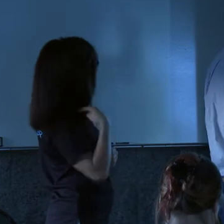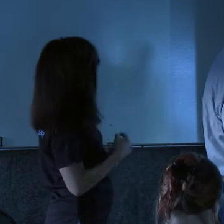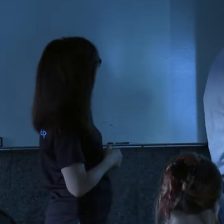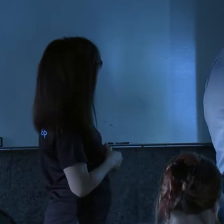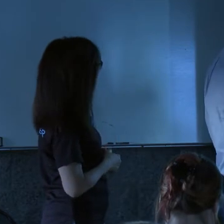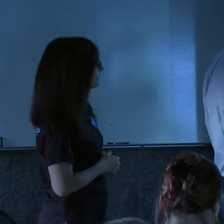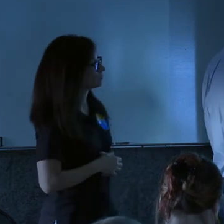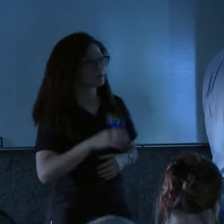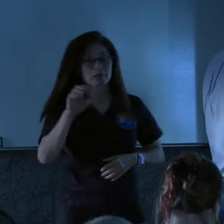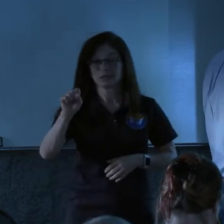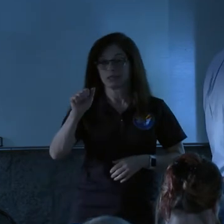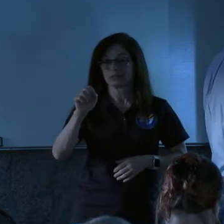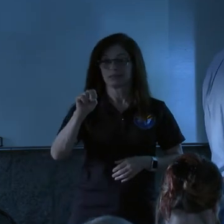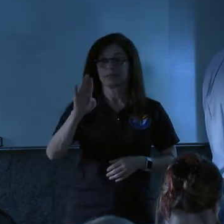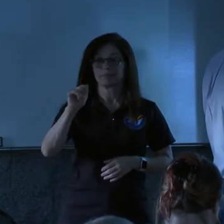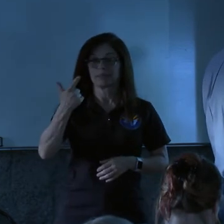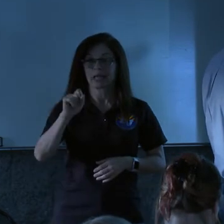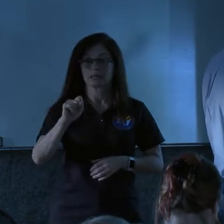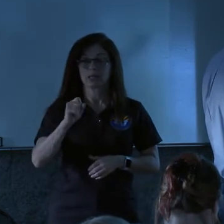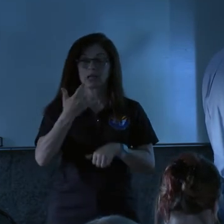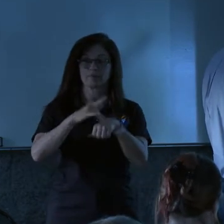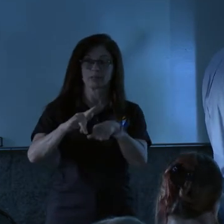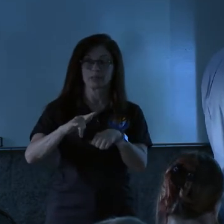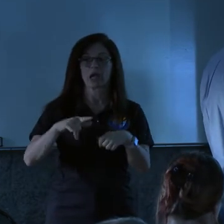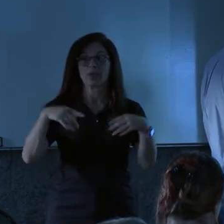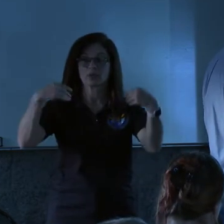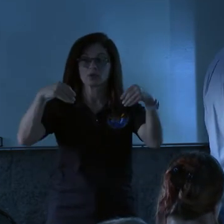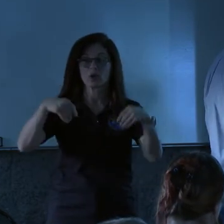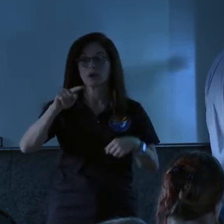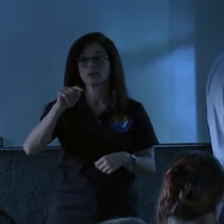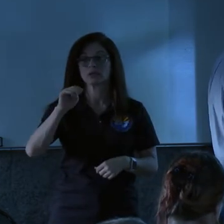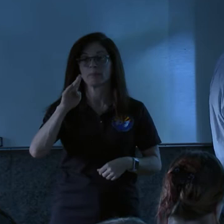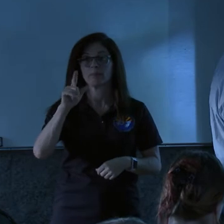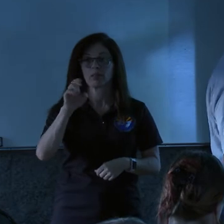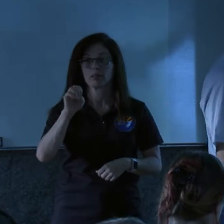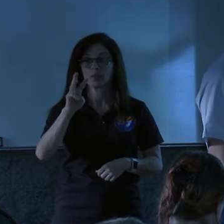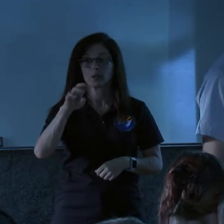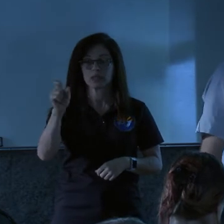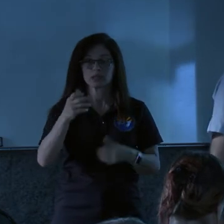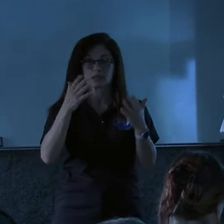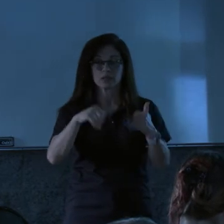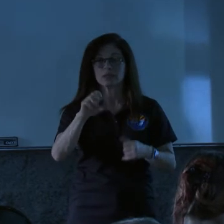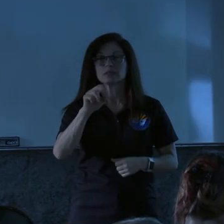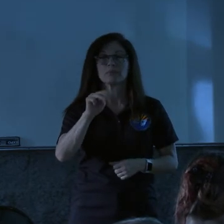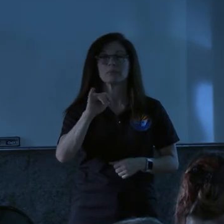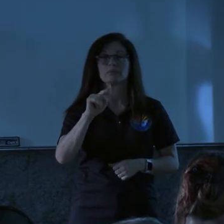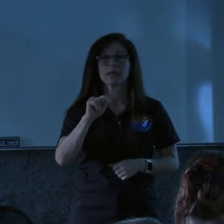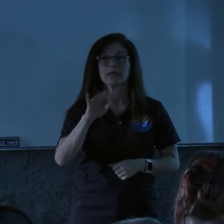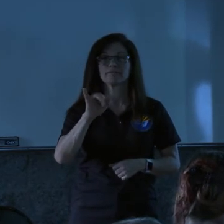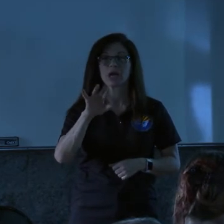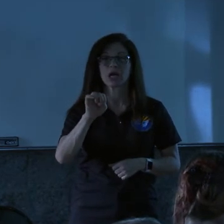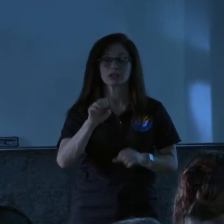So sandbags are available once again at the Tumbleweed store, Summit Fire Station 33. It's really important how